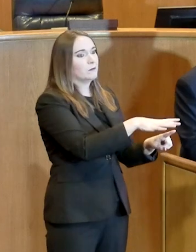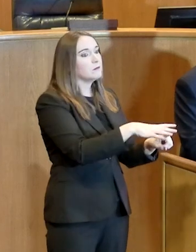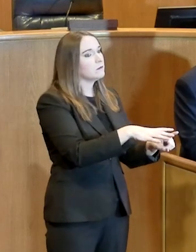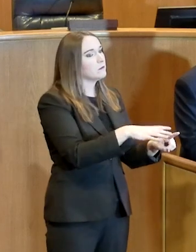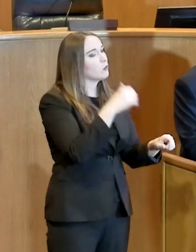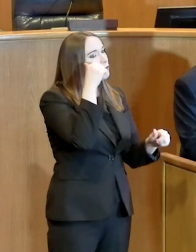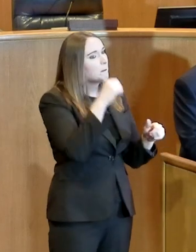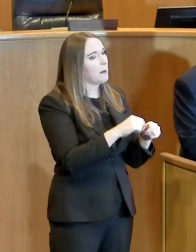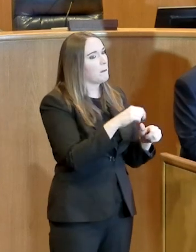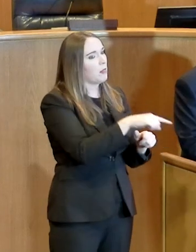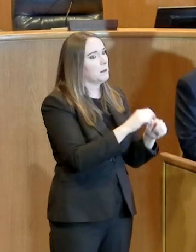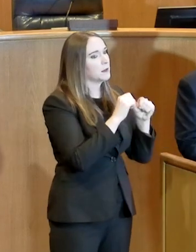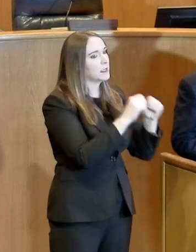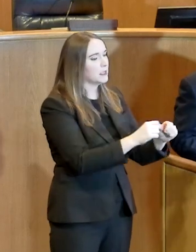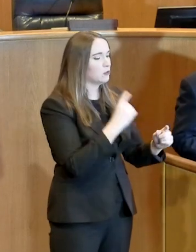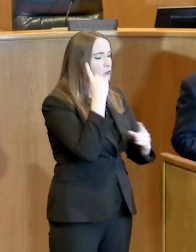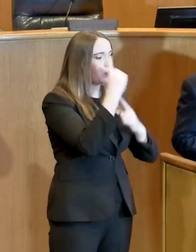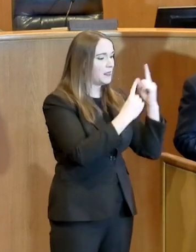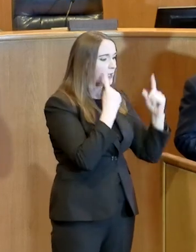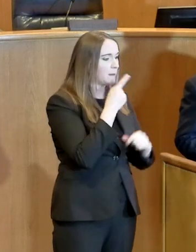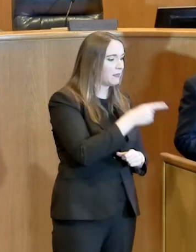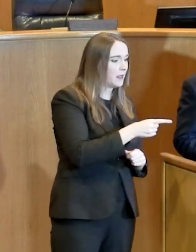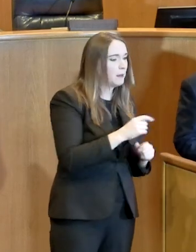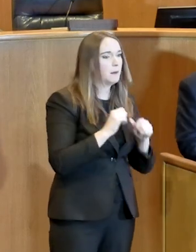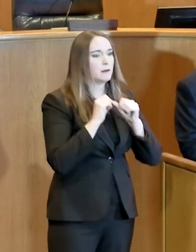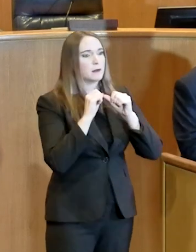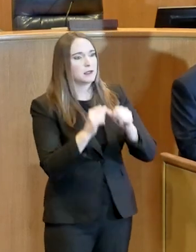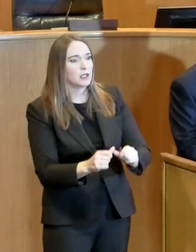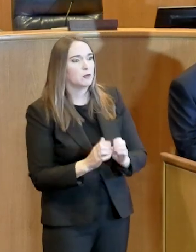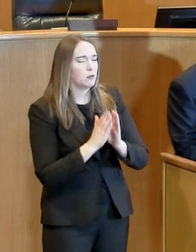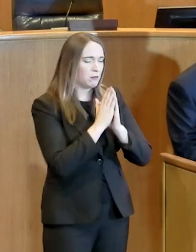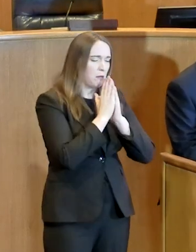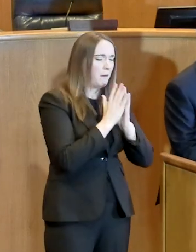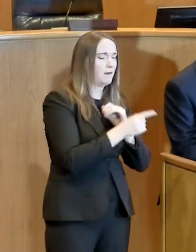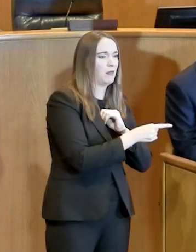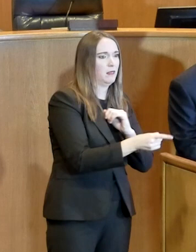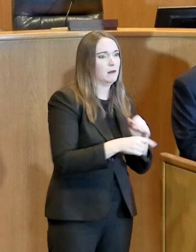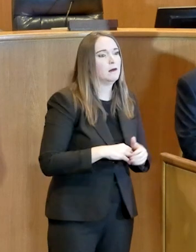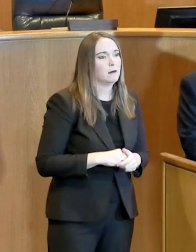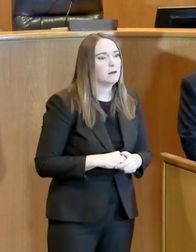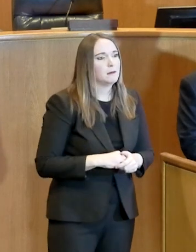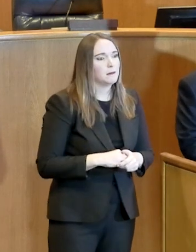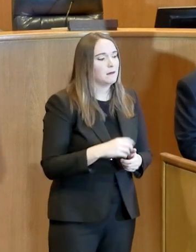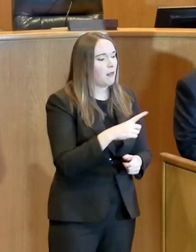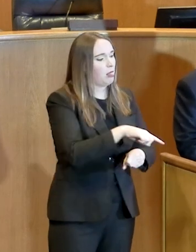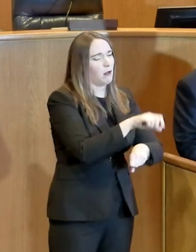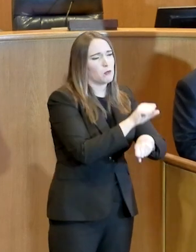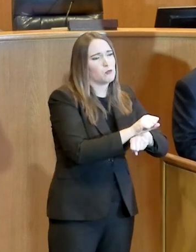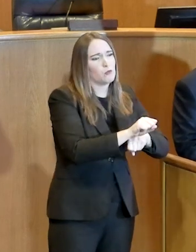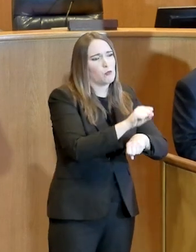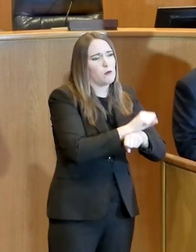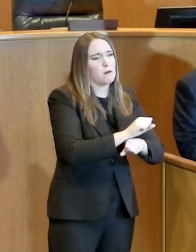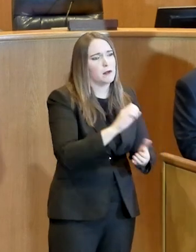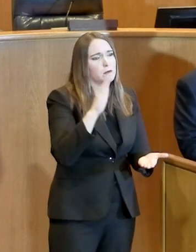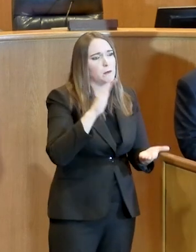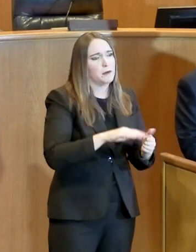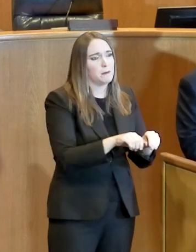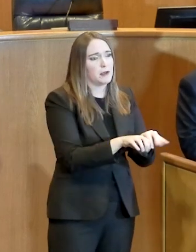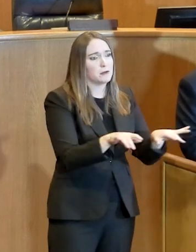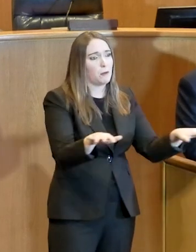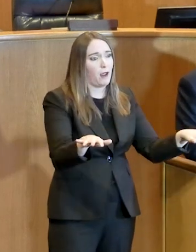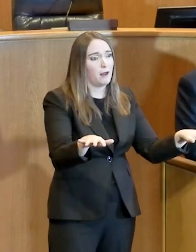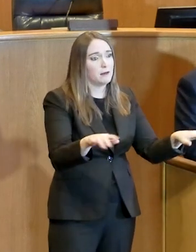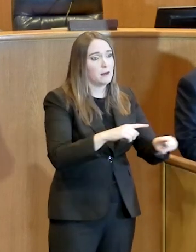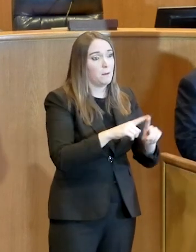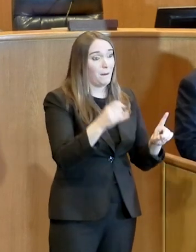and prayers as well. As they work to help us get through this and minimize the spread of the virus, they are putting themselves at